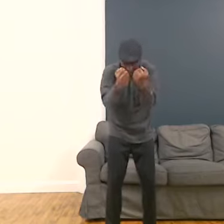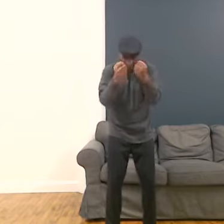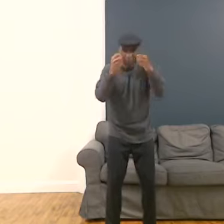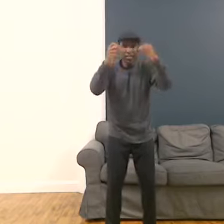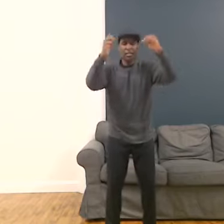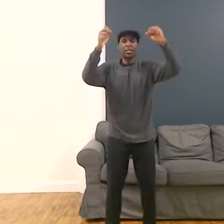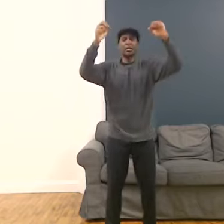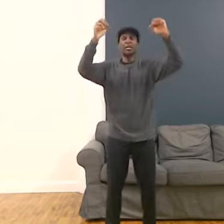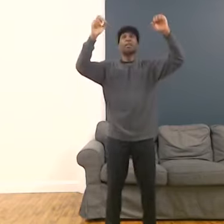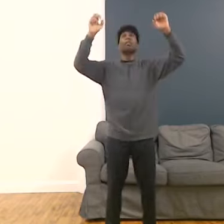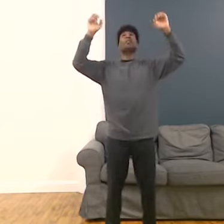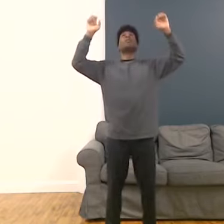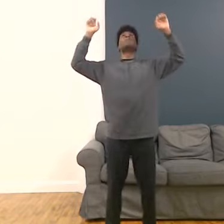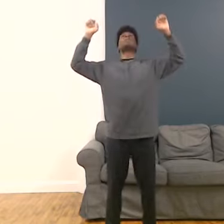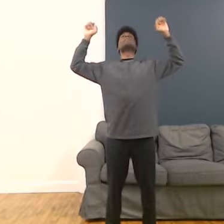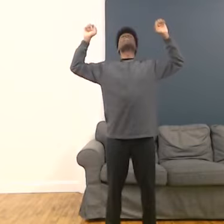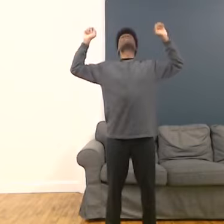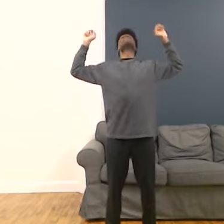Inhale. Open up.